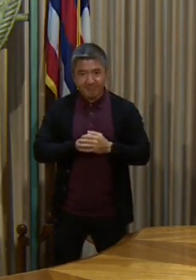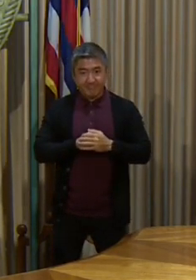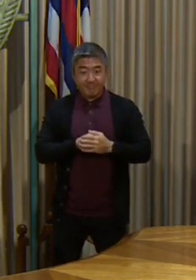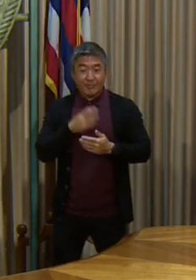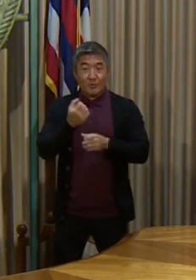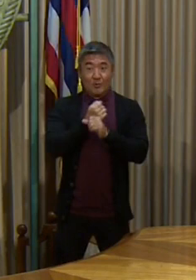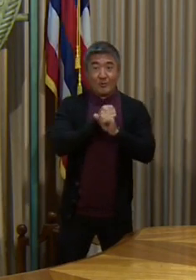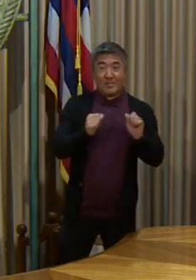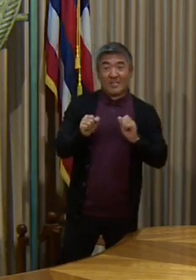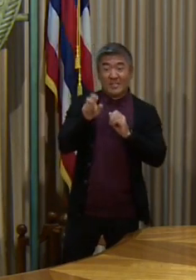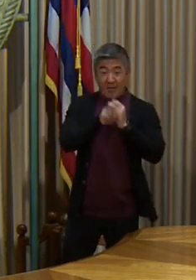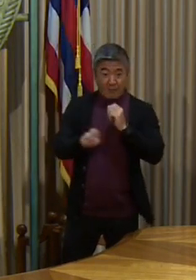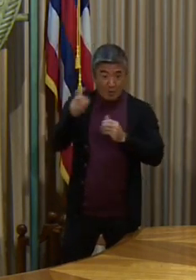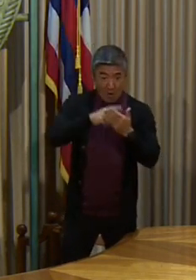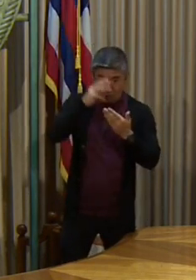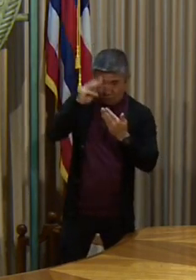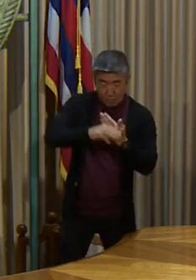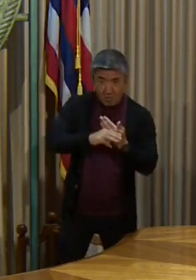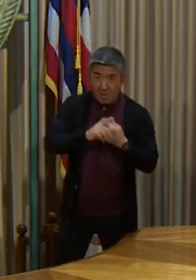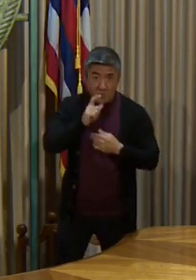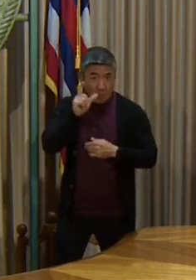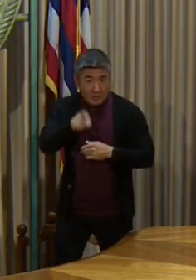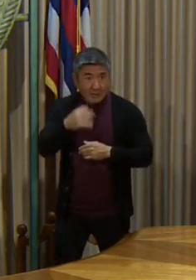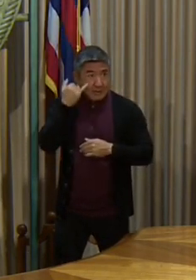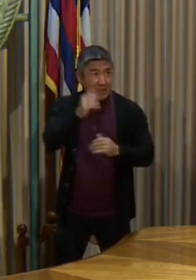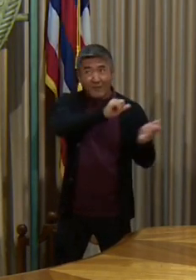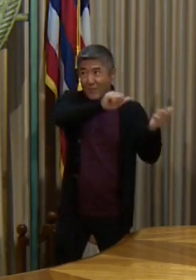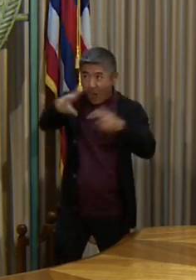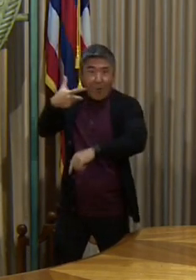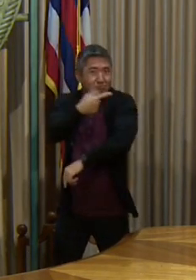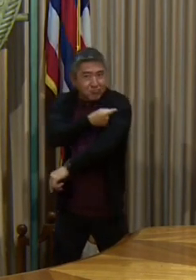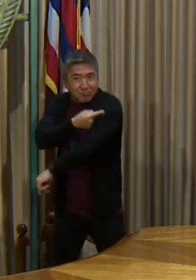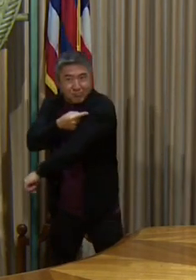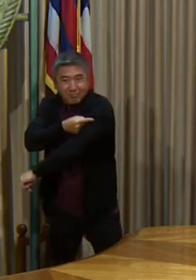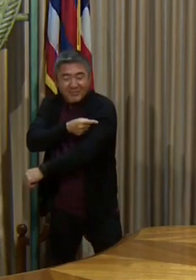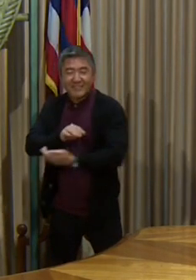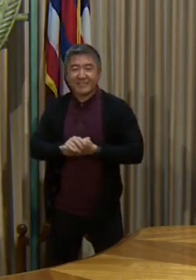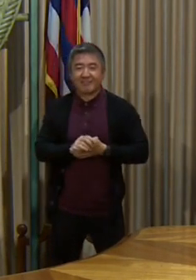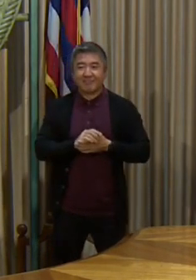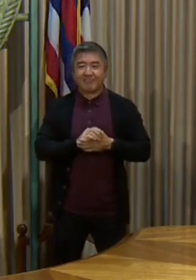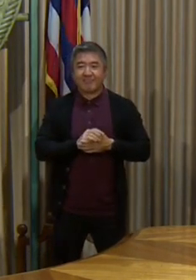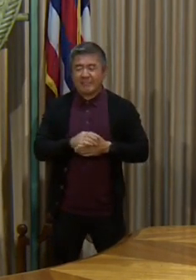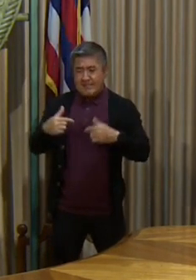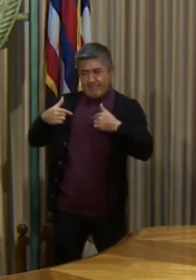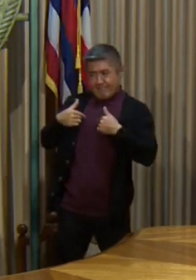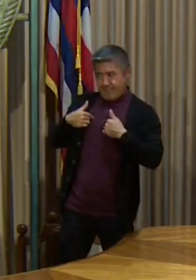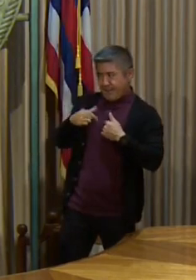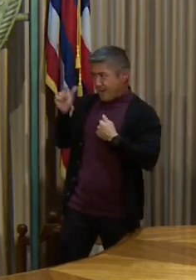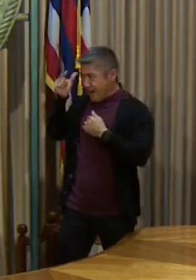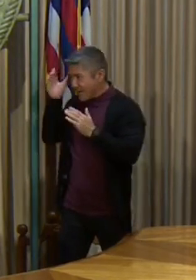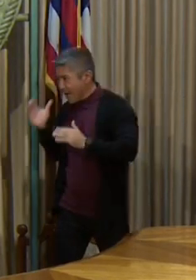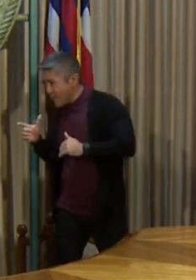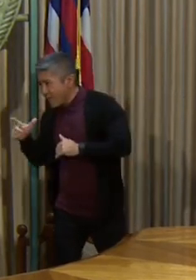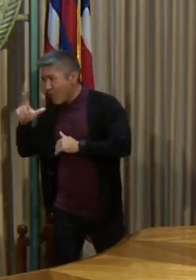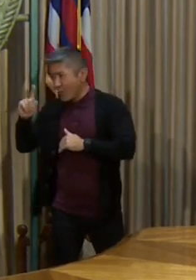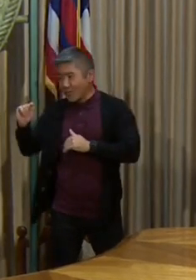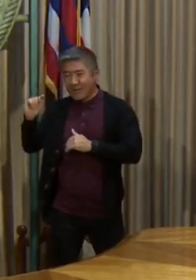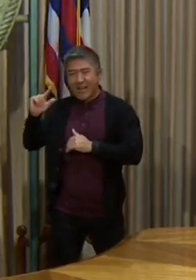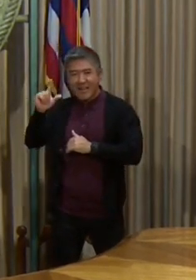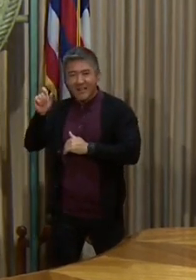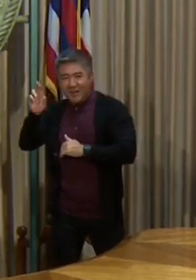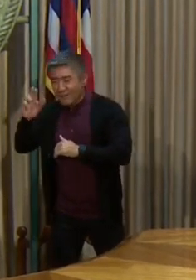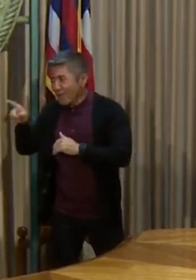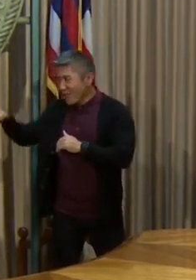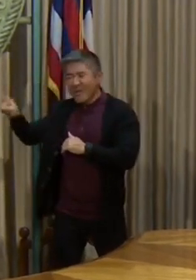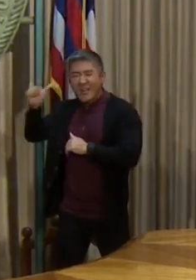program altogether. I know, you know, before me, the governor and lieutenant governor thanked me for all of the work that we